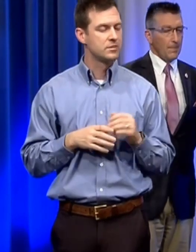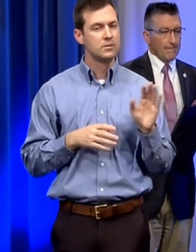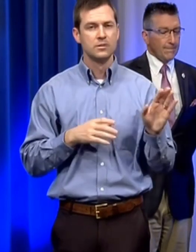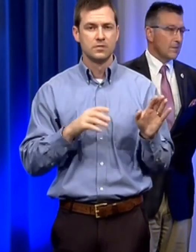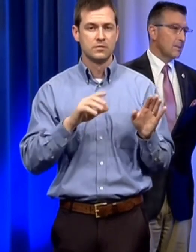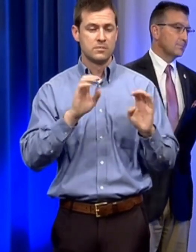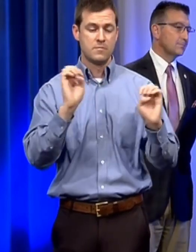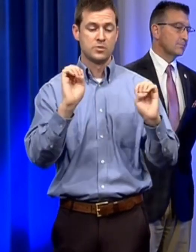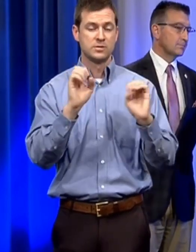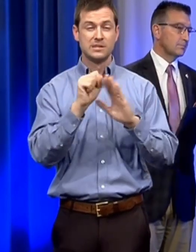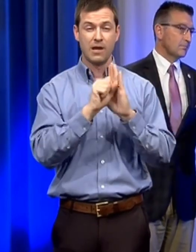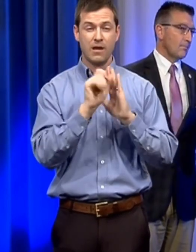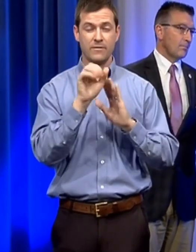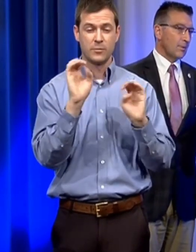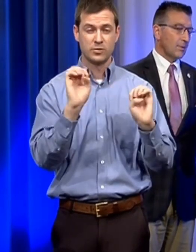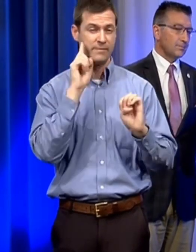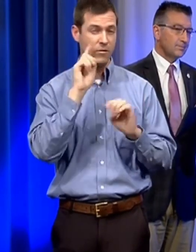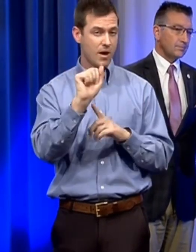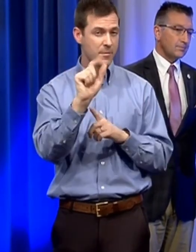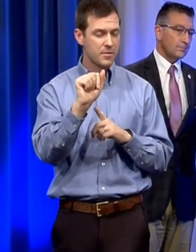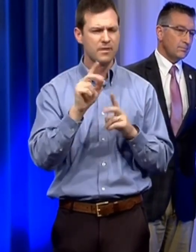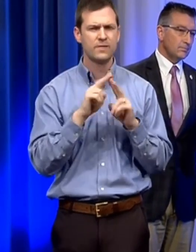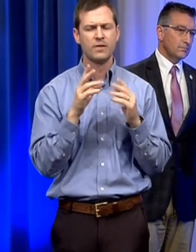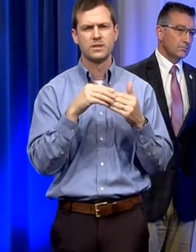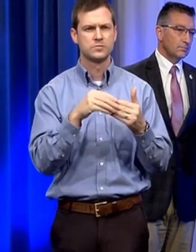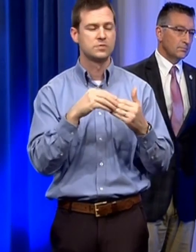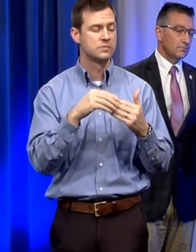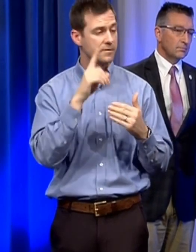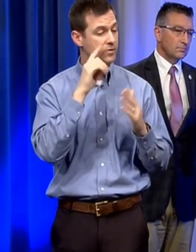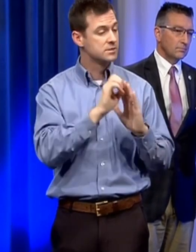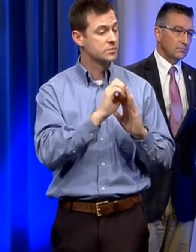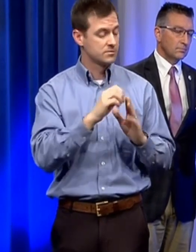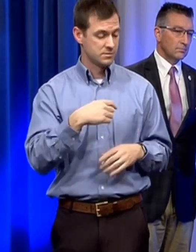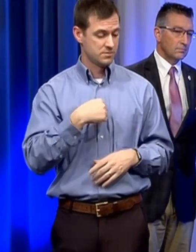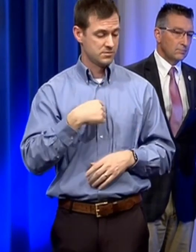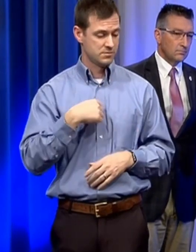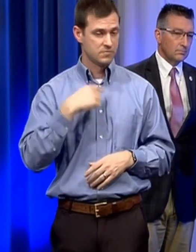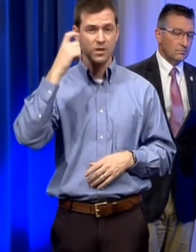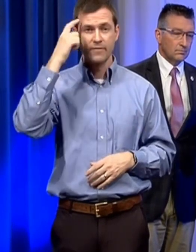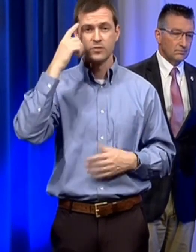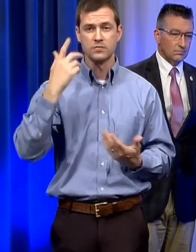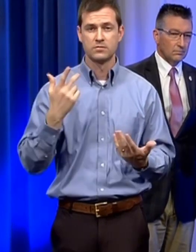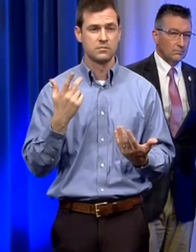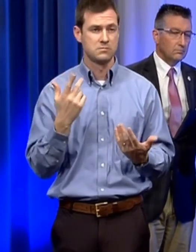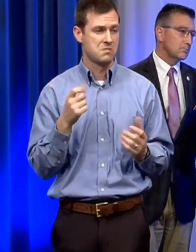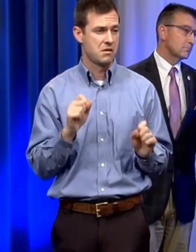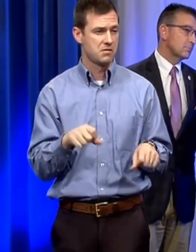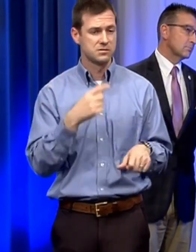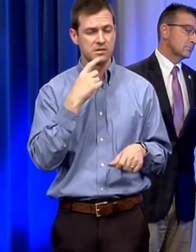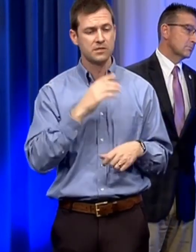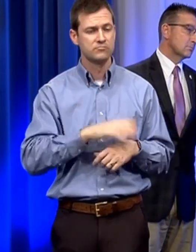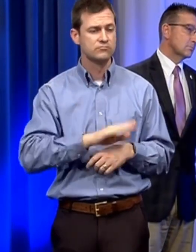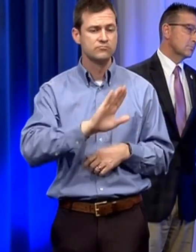is um very fluid and very flexible and for example as governor of the state of alabama i could say all state employees are